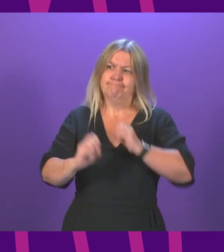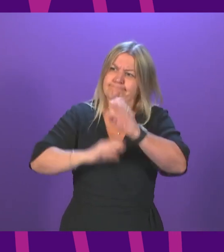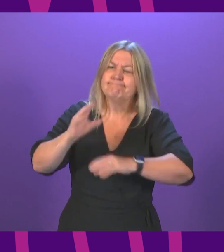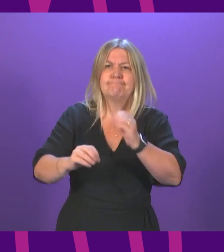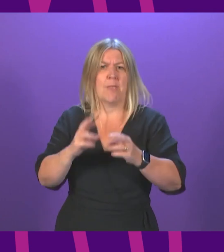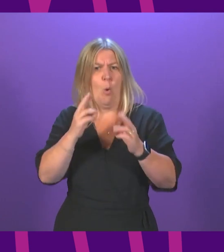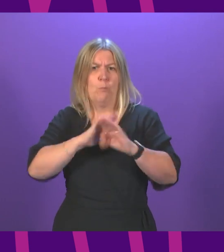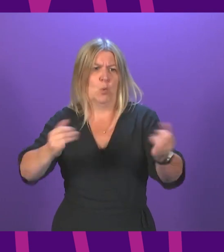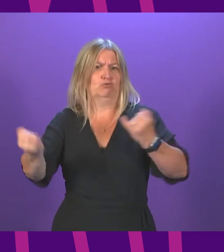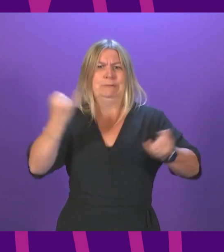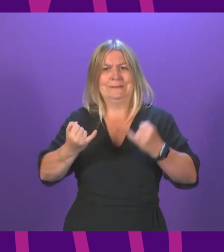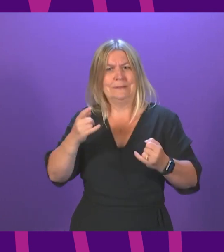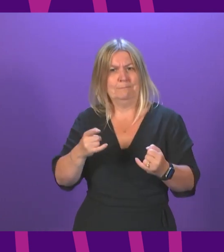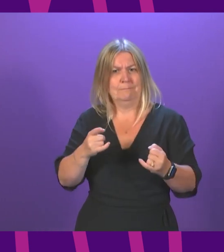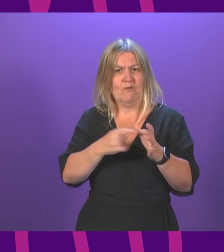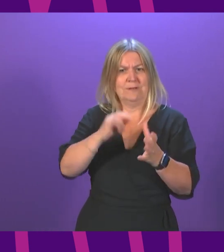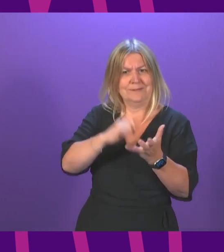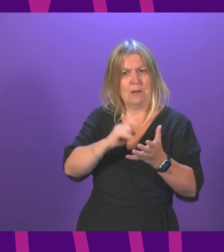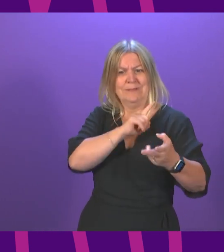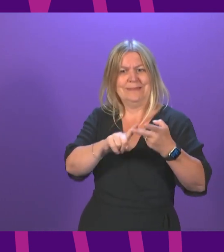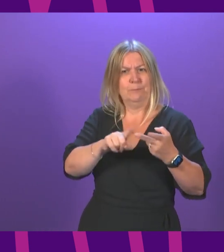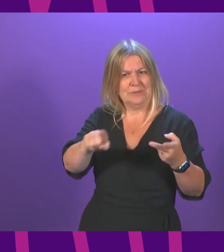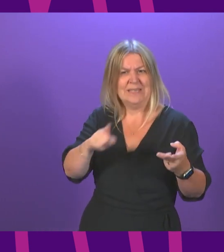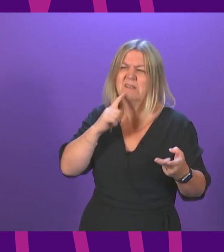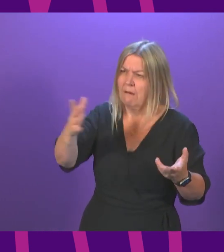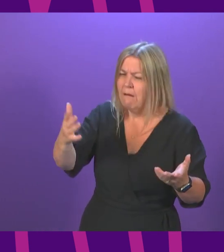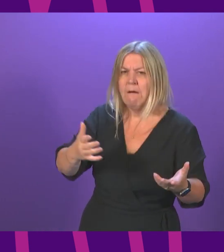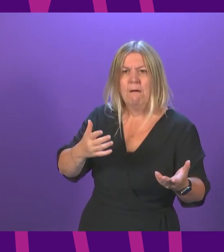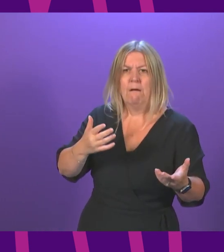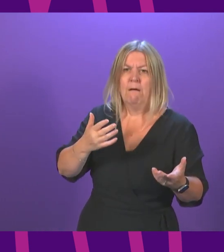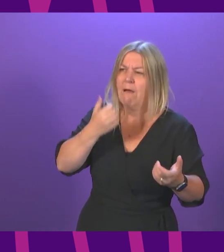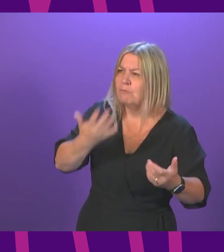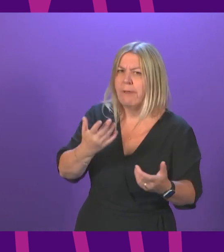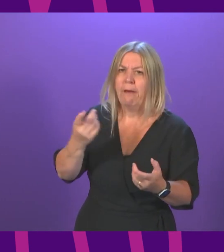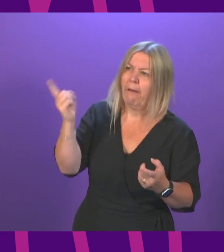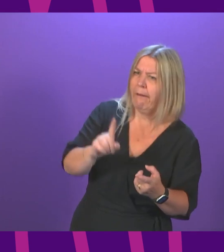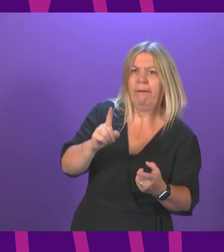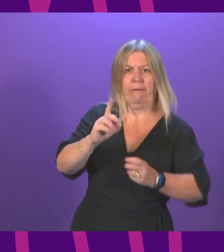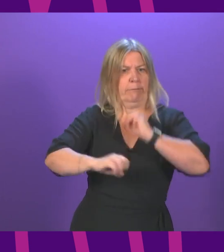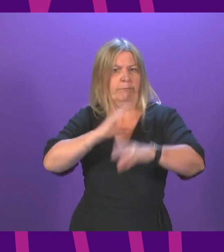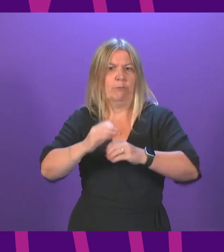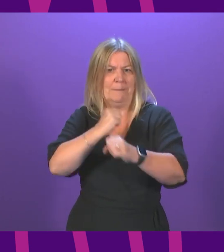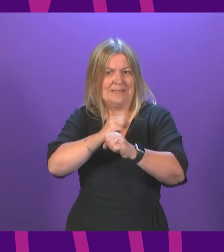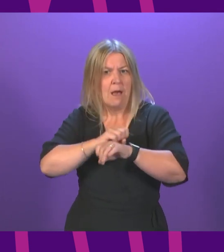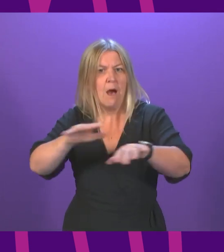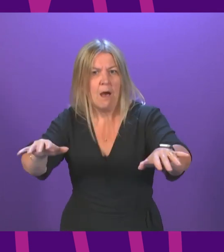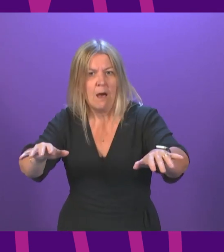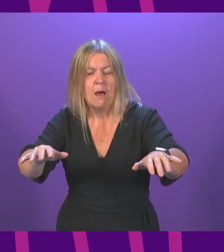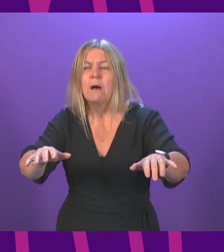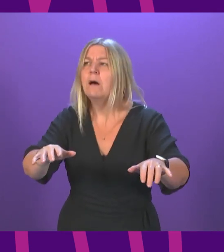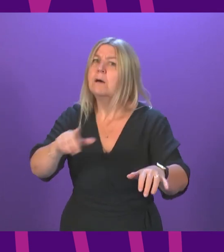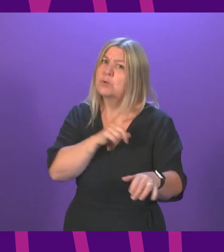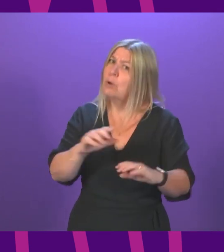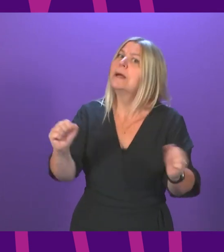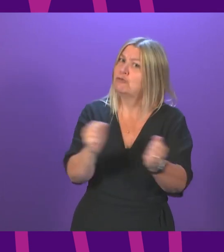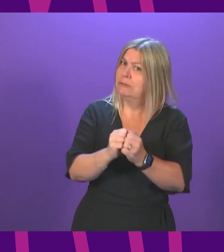criticism for that from Anna Sarwar's deputy, as I have at many points over the past few months, because I agree communication to the public